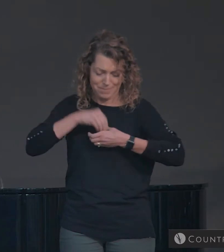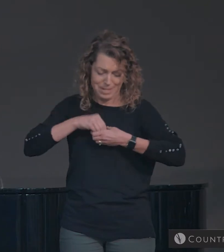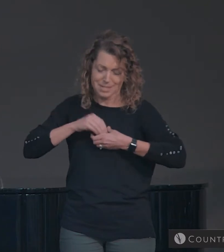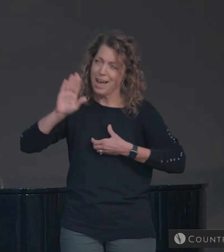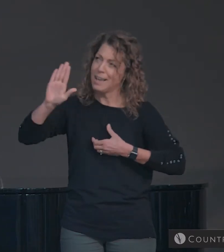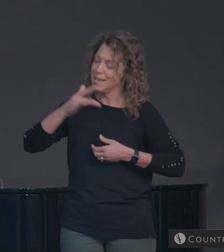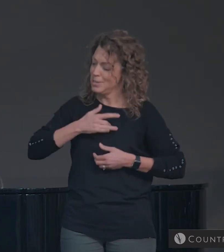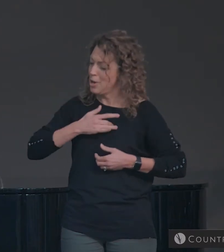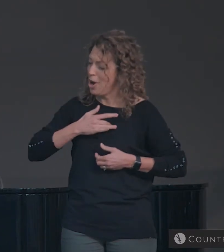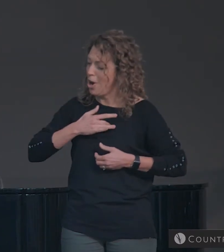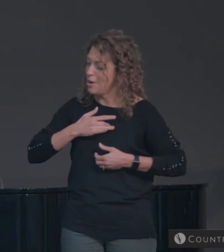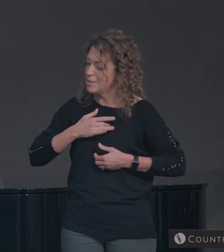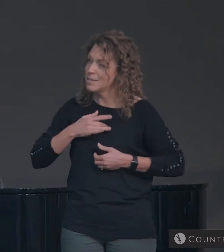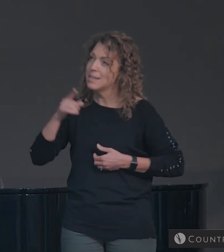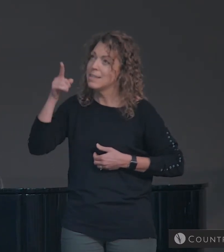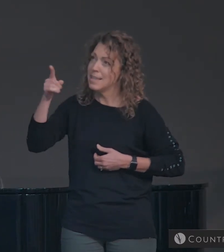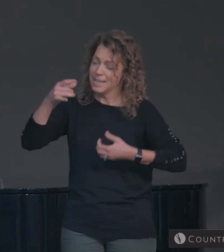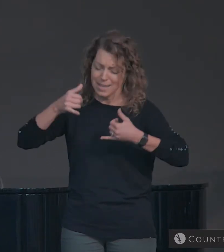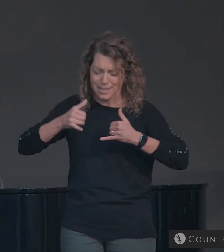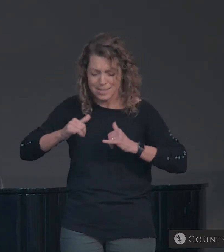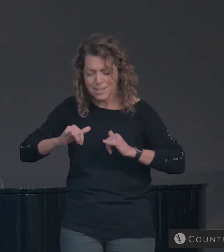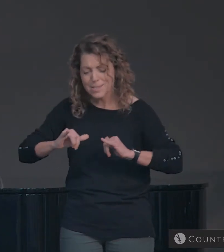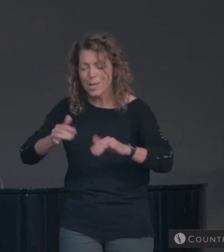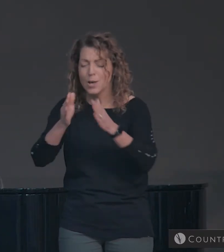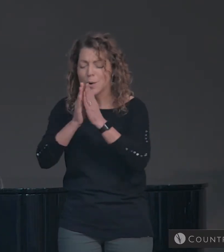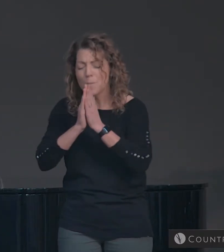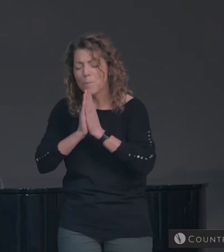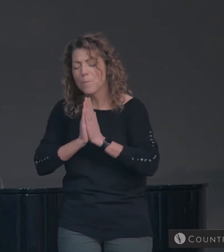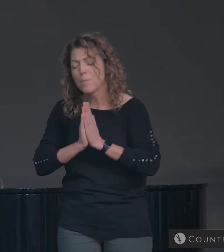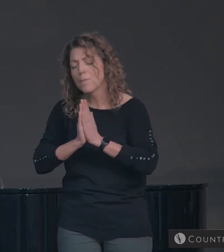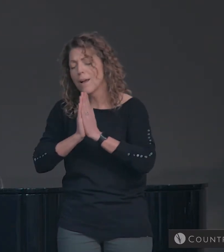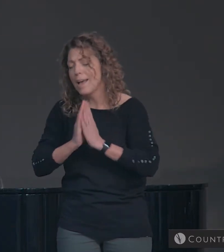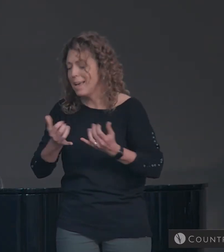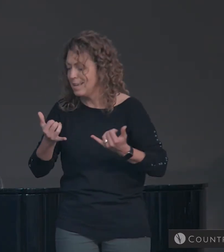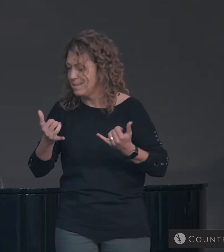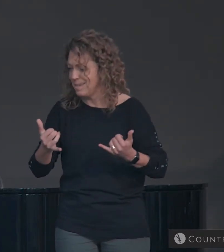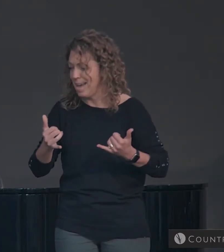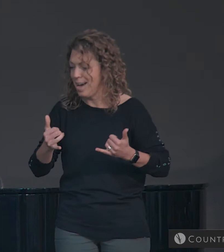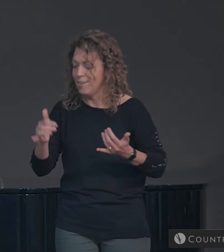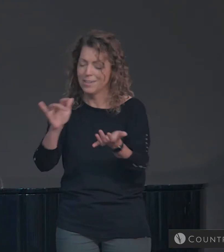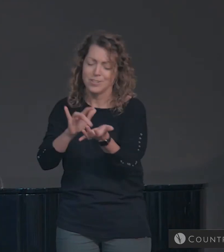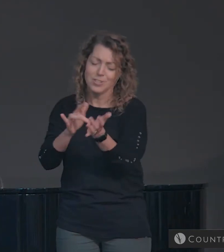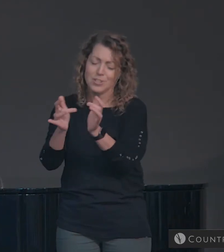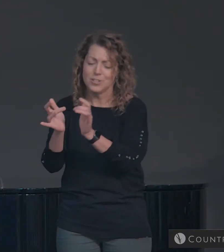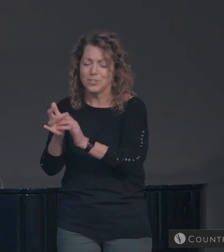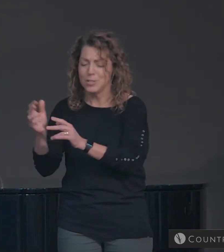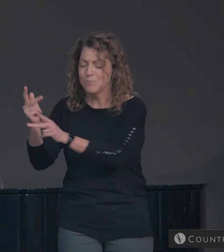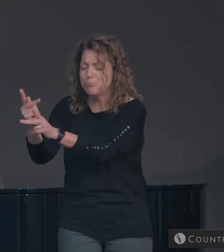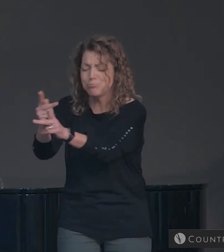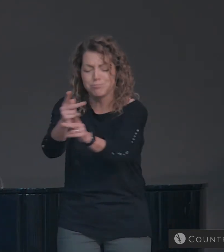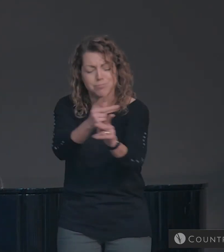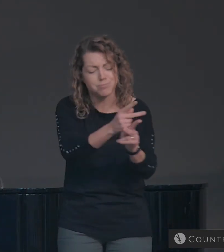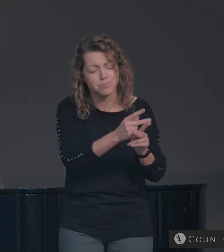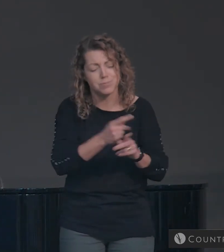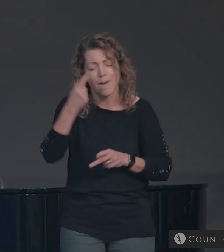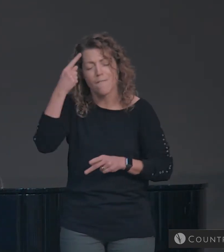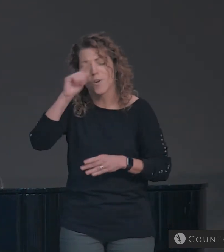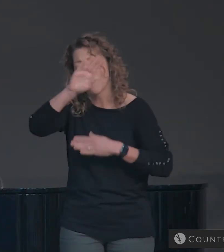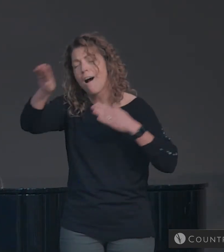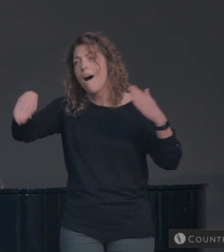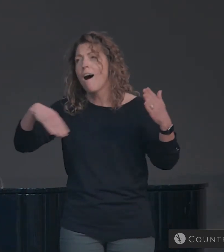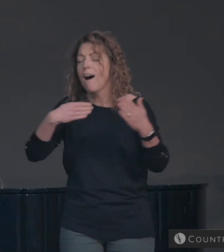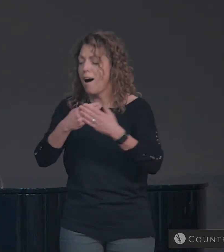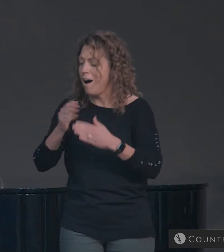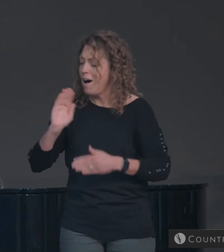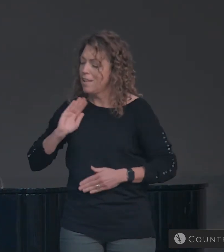on His heart. Even now He intercedes. Jesus cares